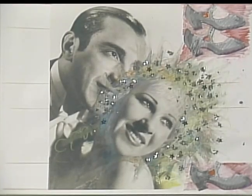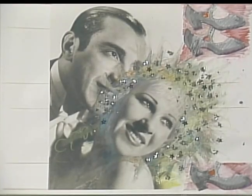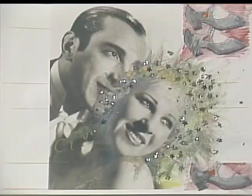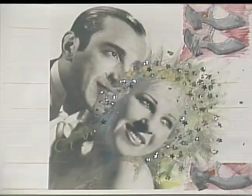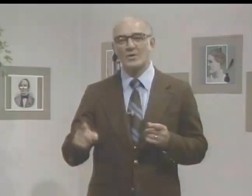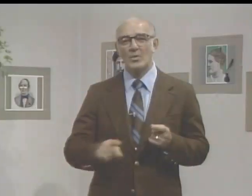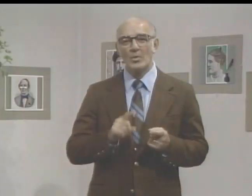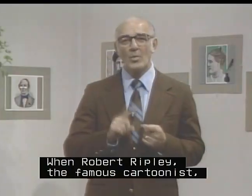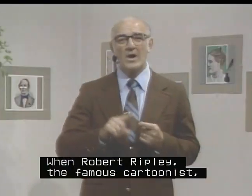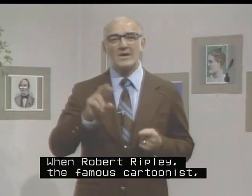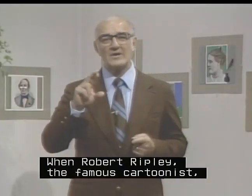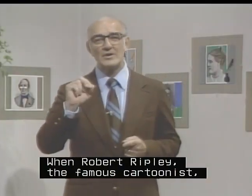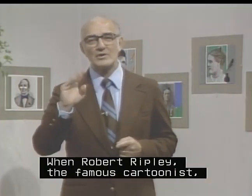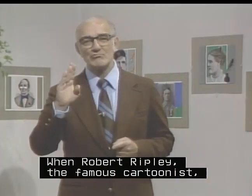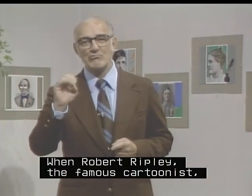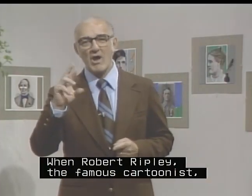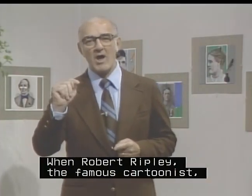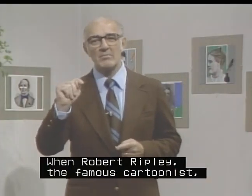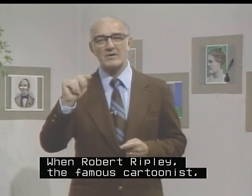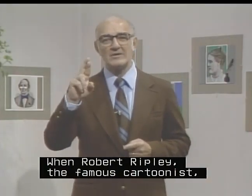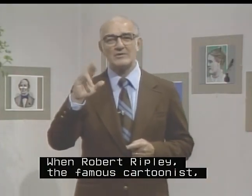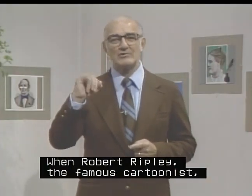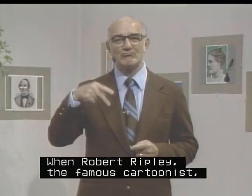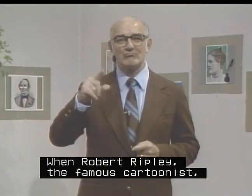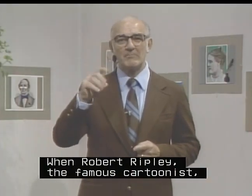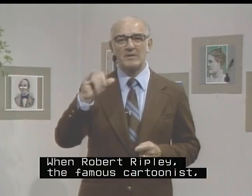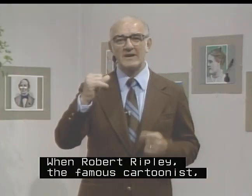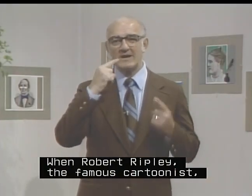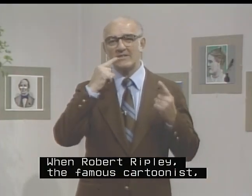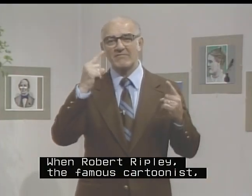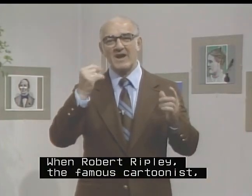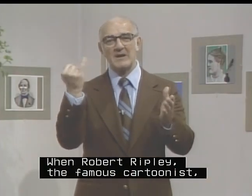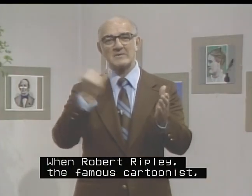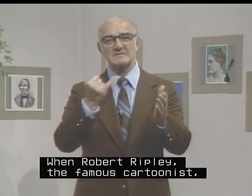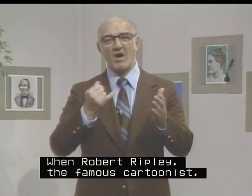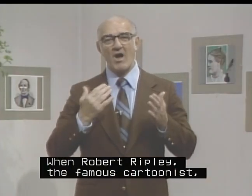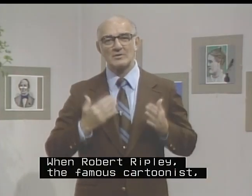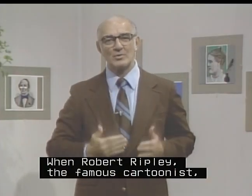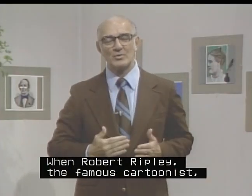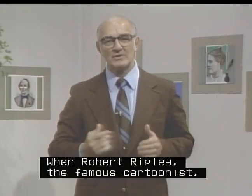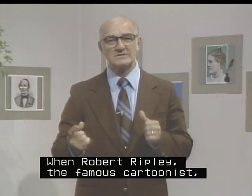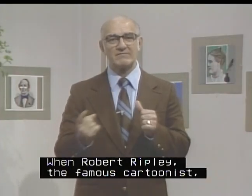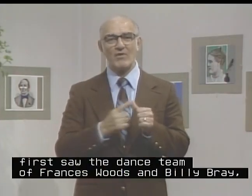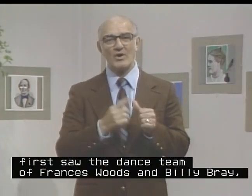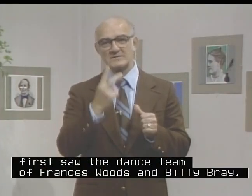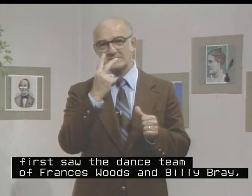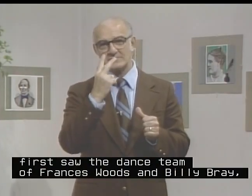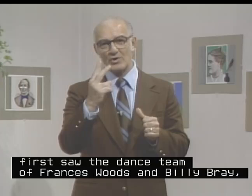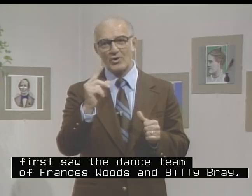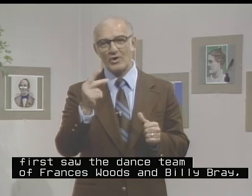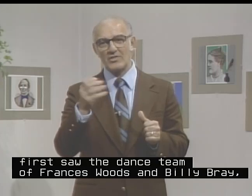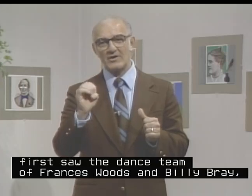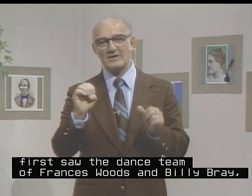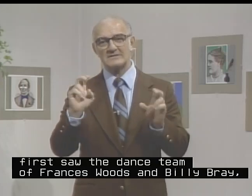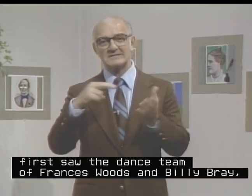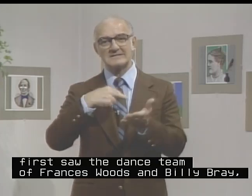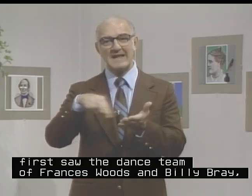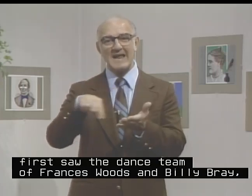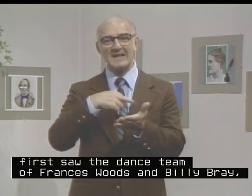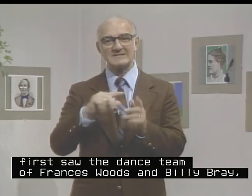When Robert Ripley, the famous cartoonist, first saw the dance